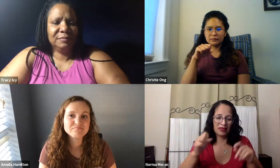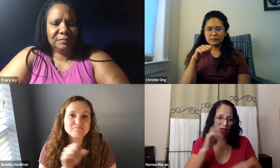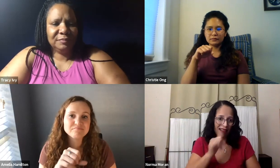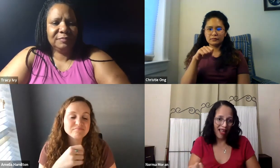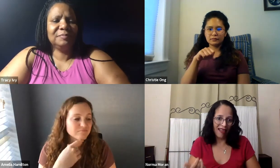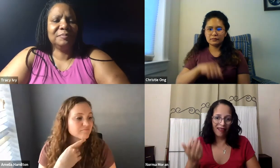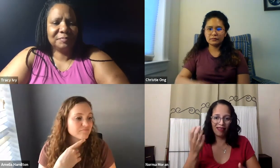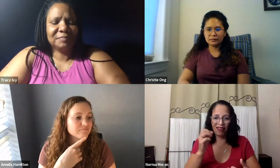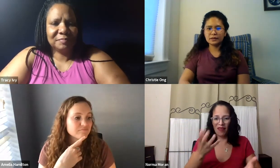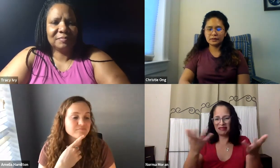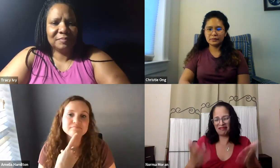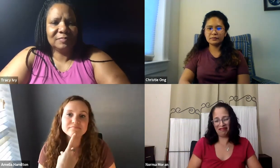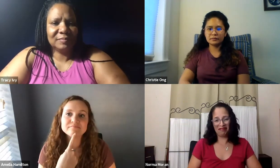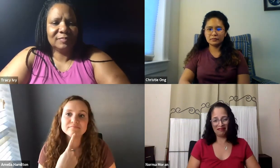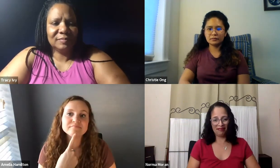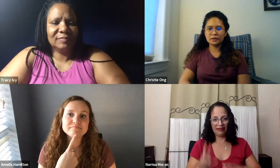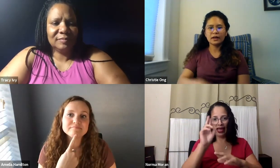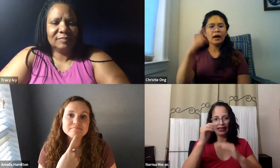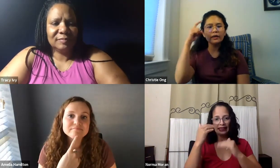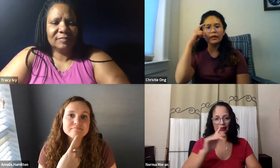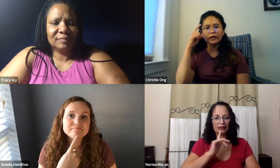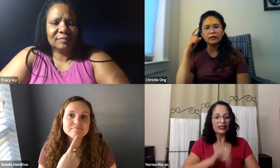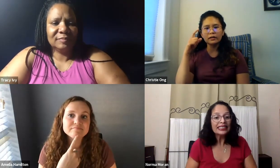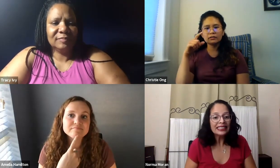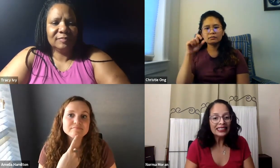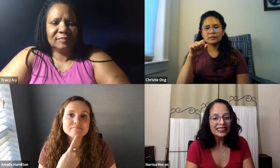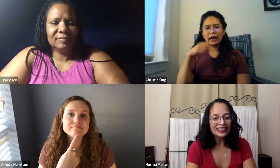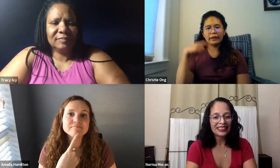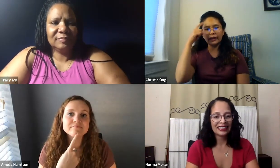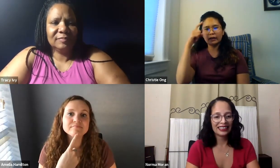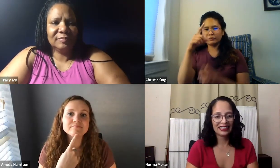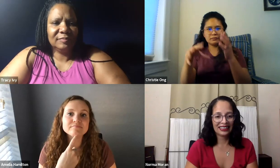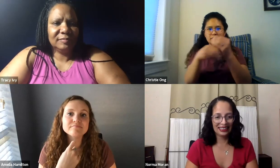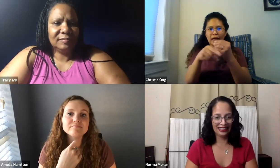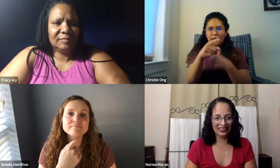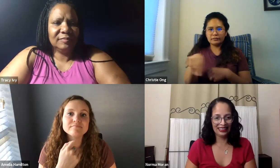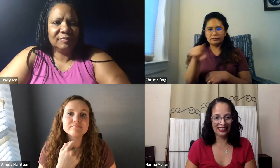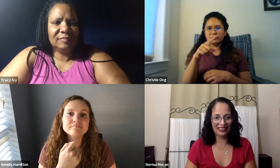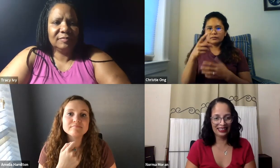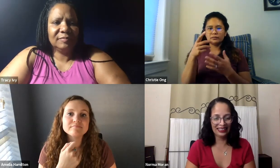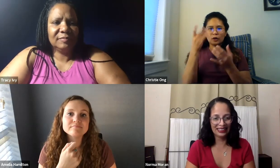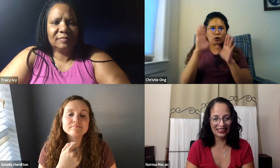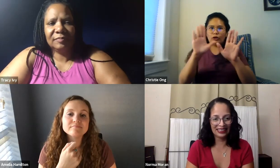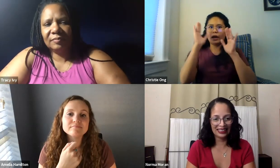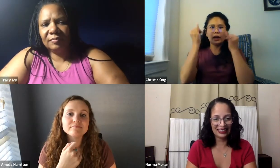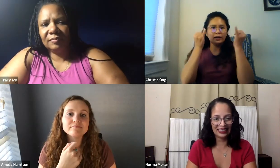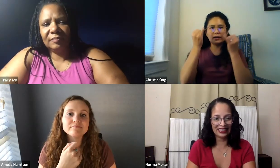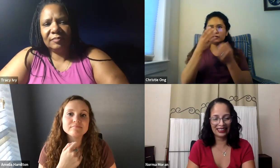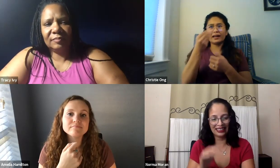Zoom is totally fine. Really, the options are limitless. Christy's